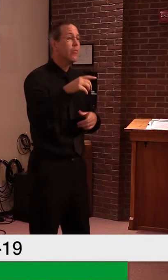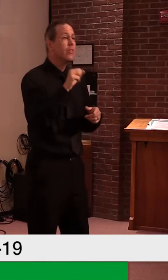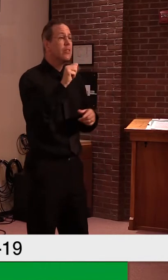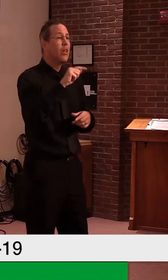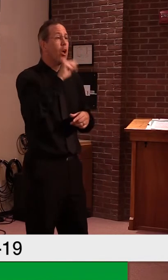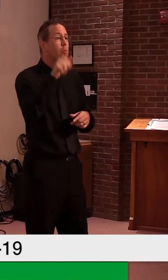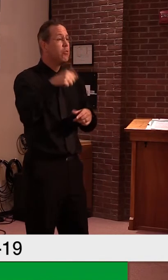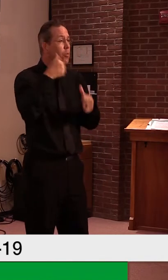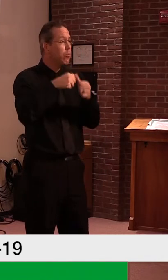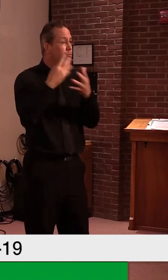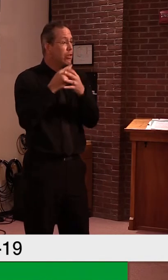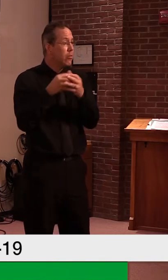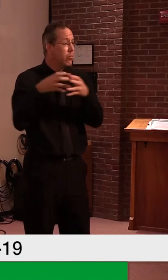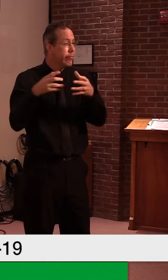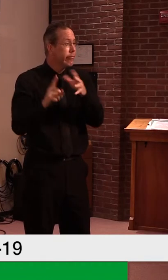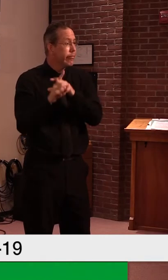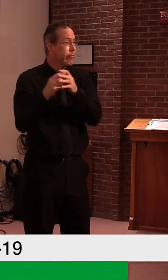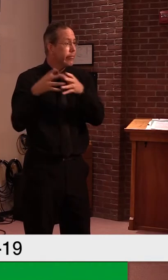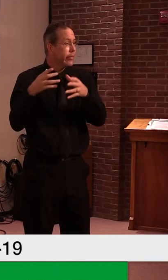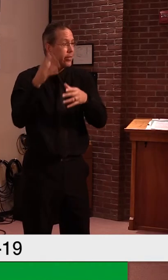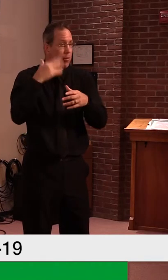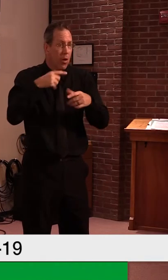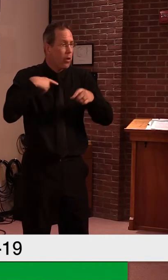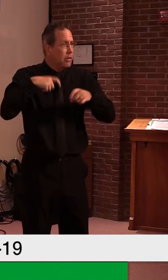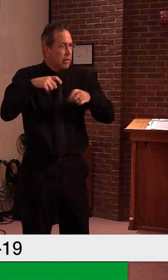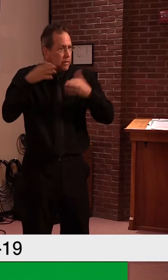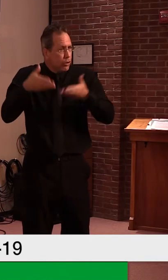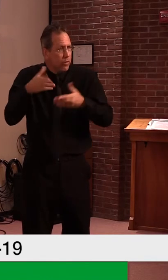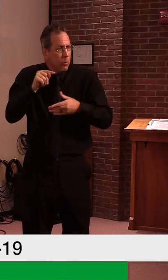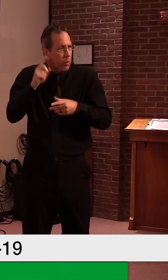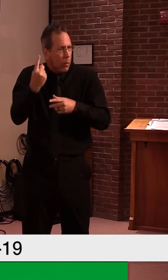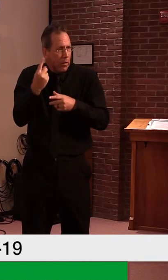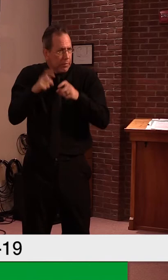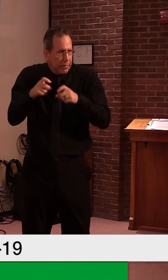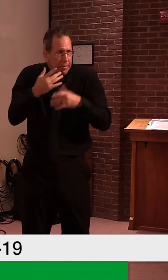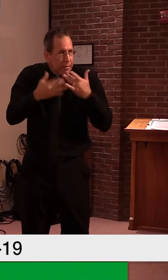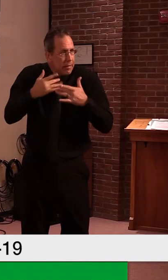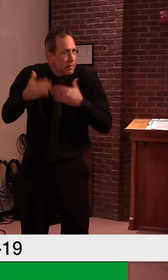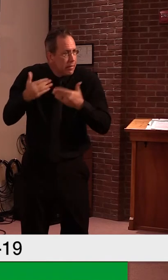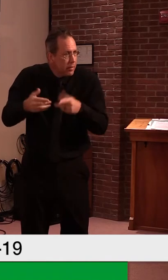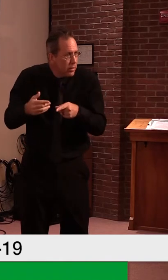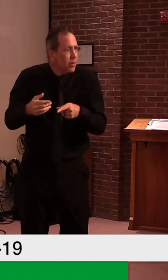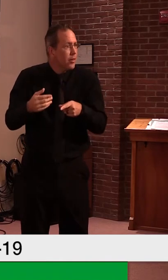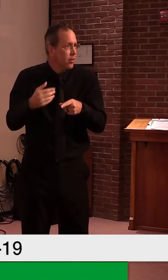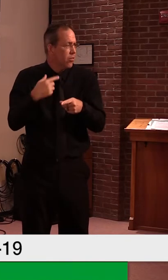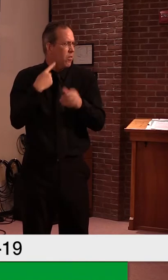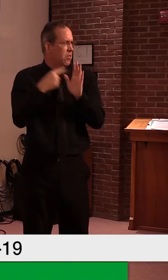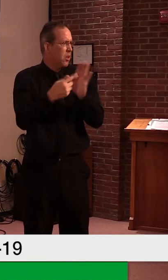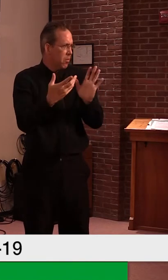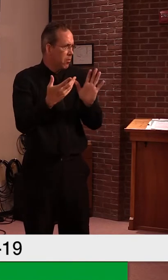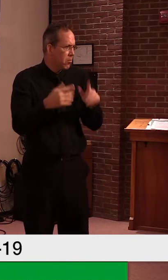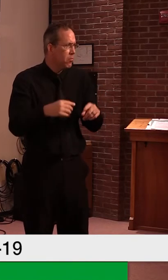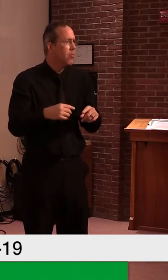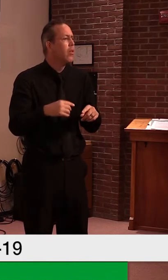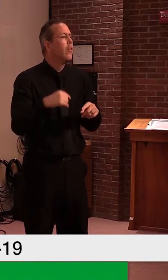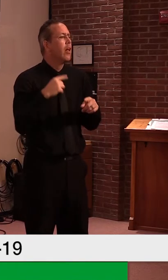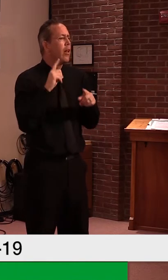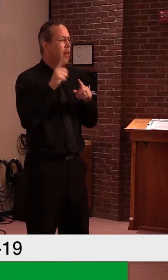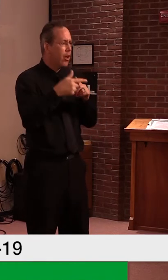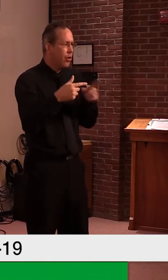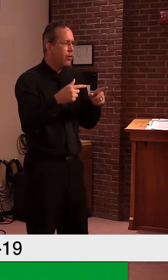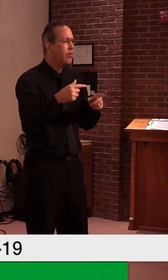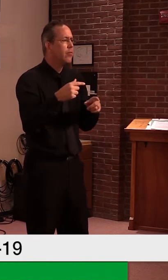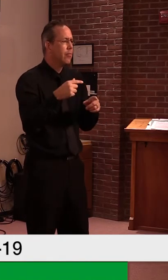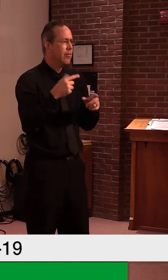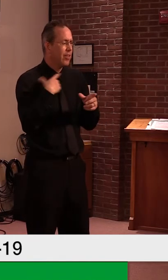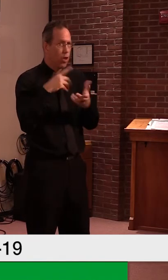requirement and a robust requirement, uh, for that at the time, uh, symptomatic testing is the, and still